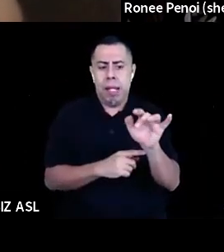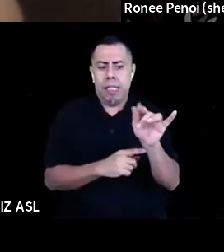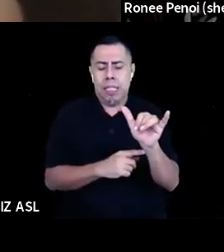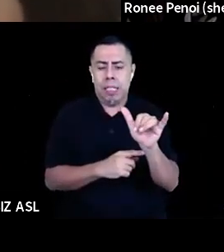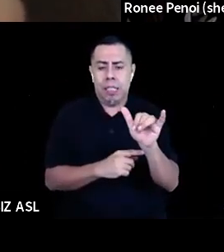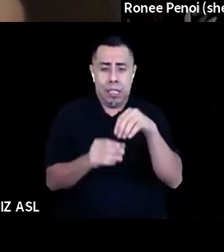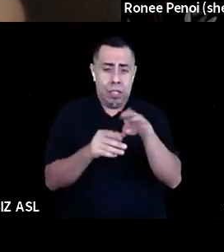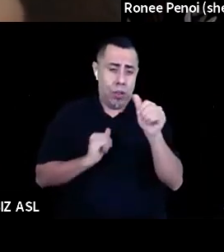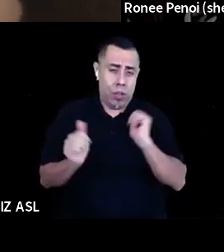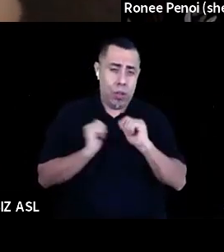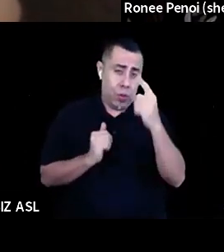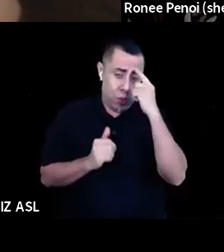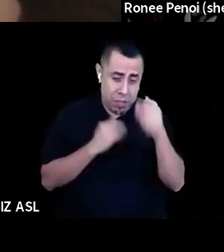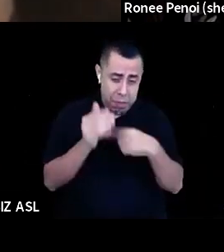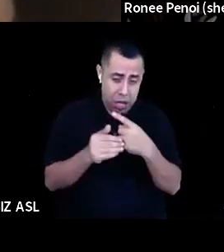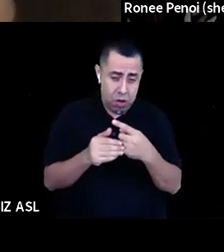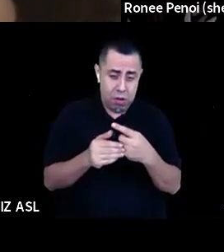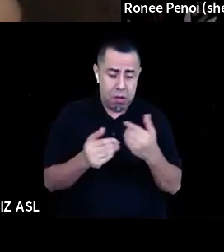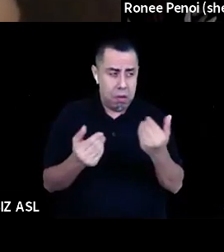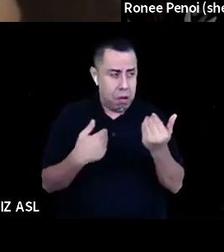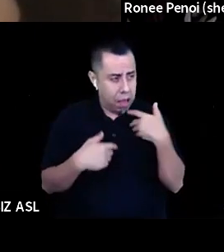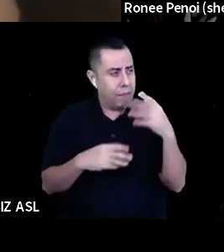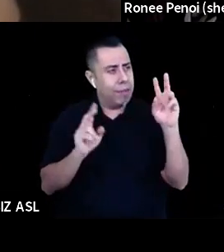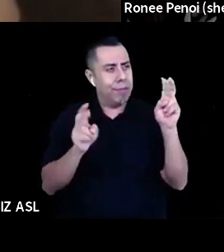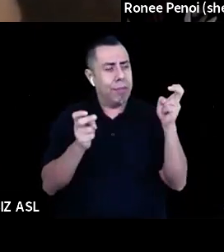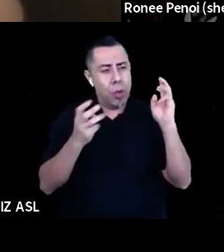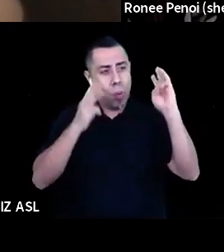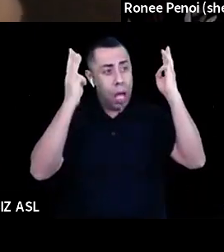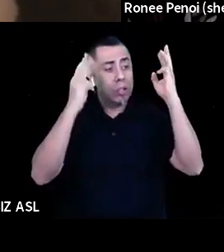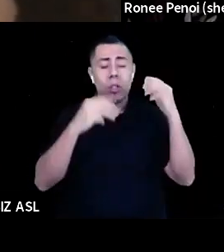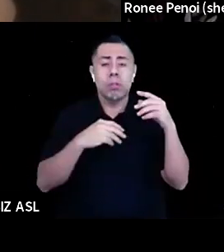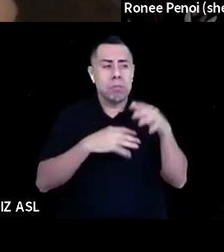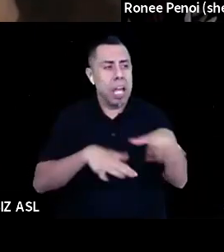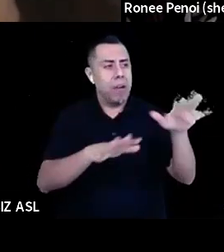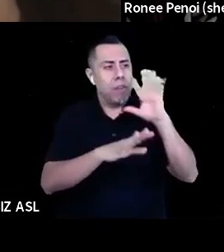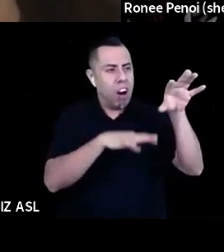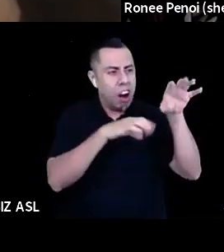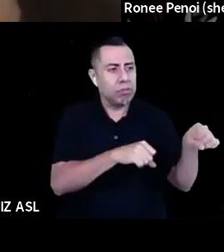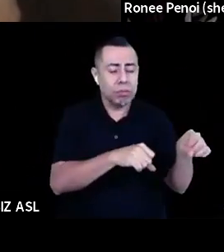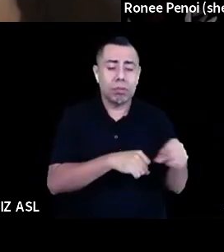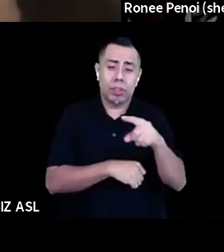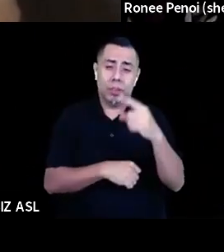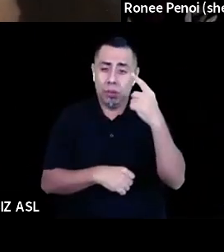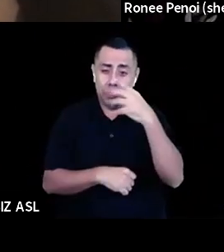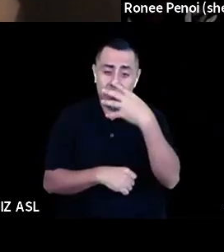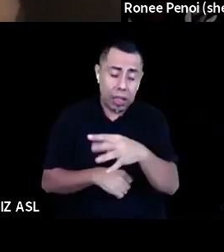Do you find yourself neglecting indigenous people in those conversations, neglecting frontline communities in those conversations? Um,